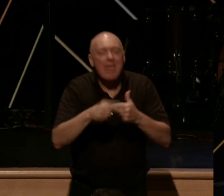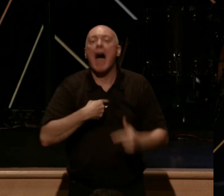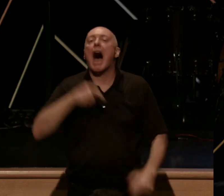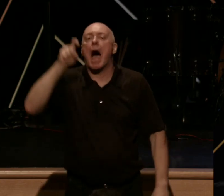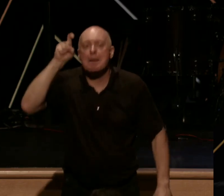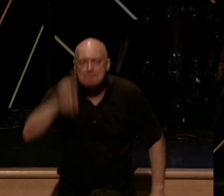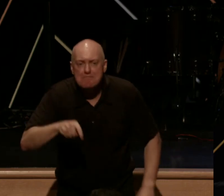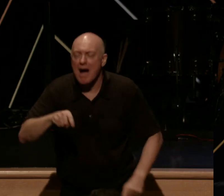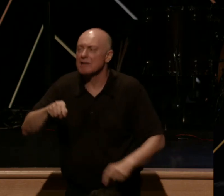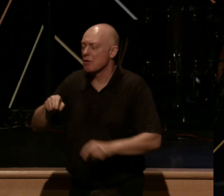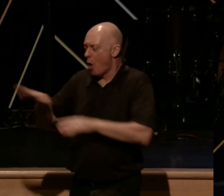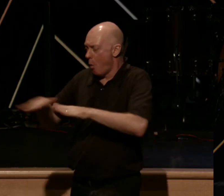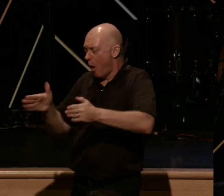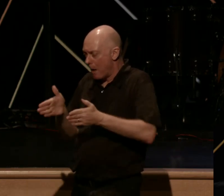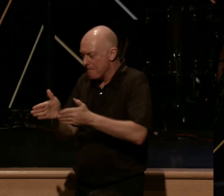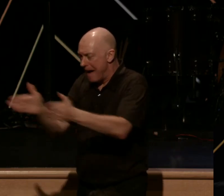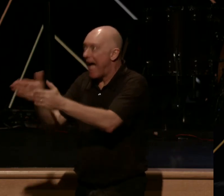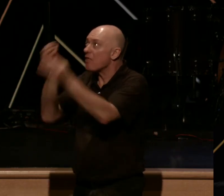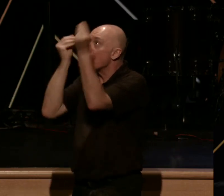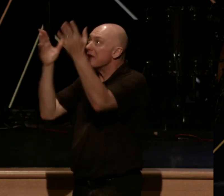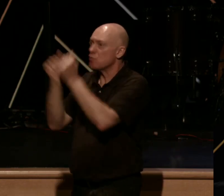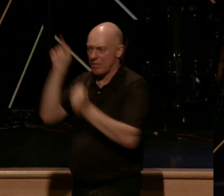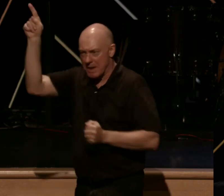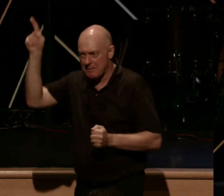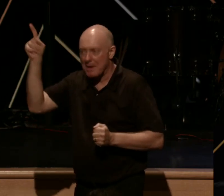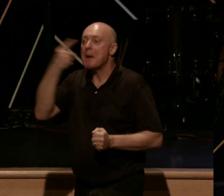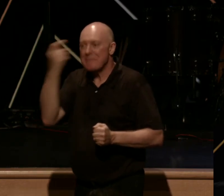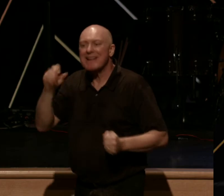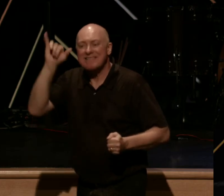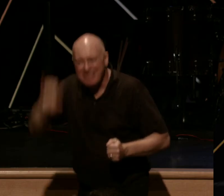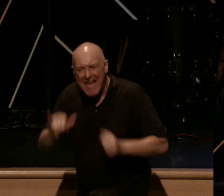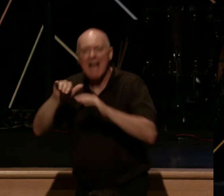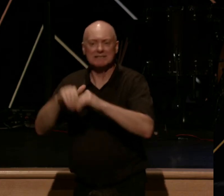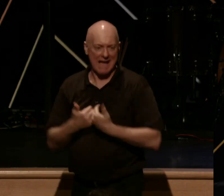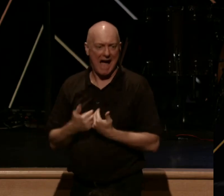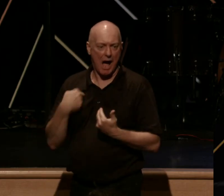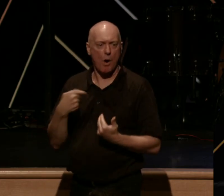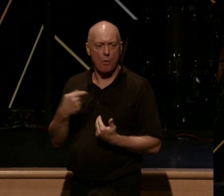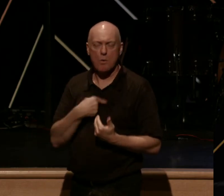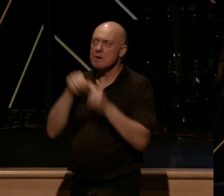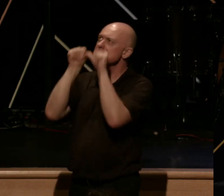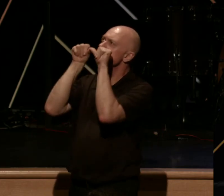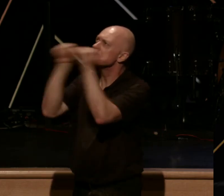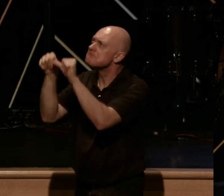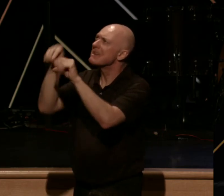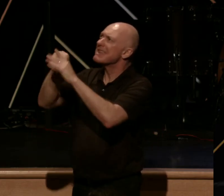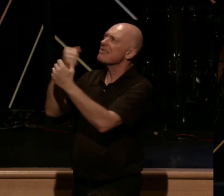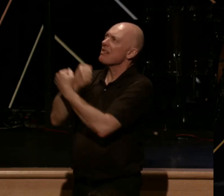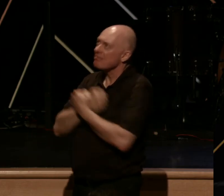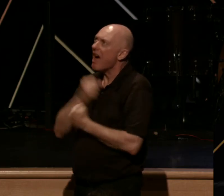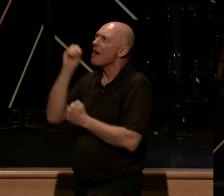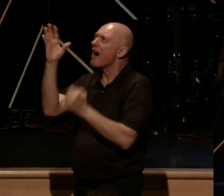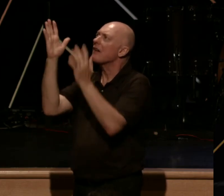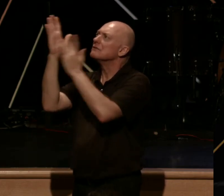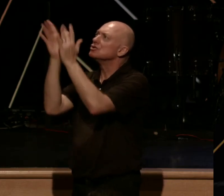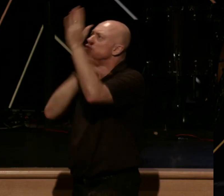walk the path of obedience with him because that's how we abide in the love of Jesus Christ.